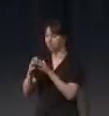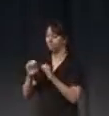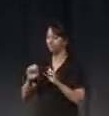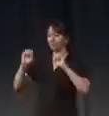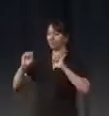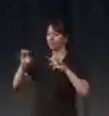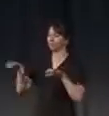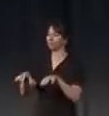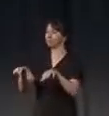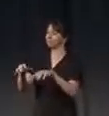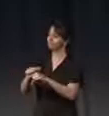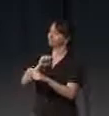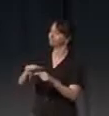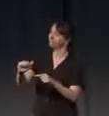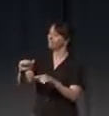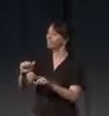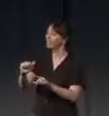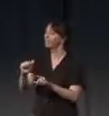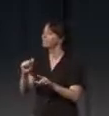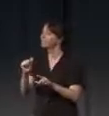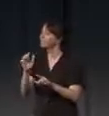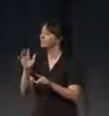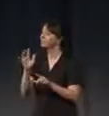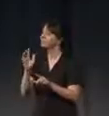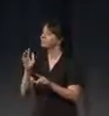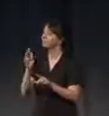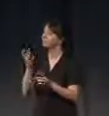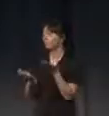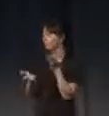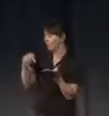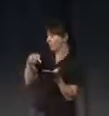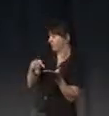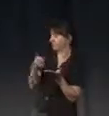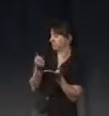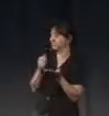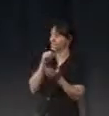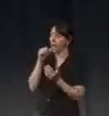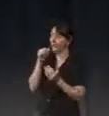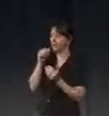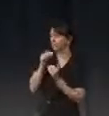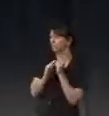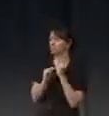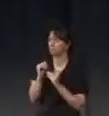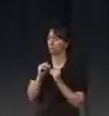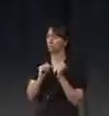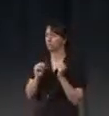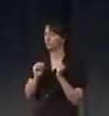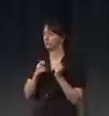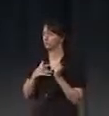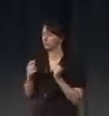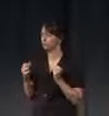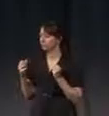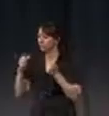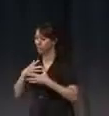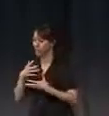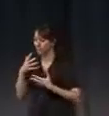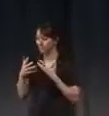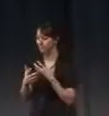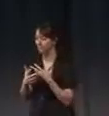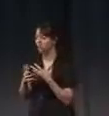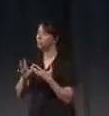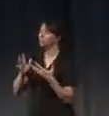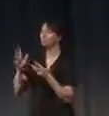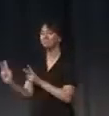something which is a little bit uncomfortable, which is a little bit you're afraid of. And many of the installation that I do,